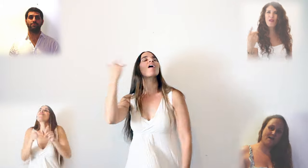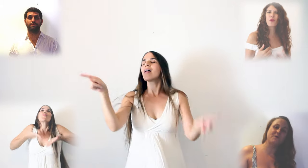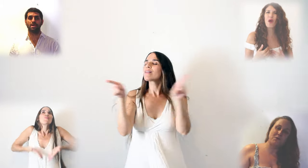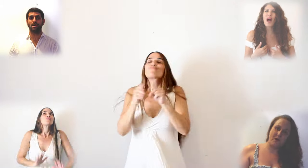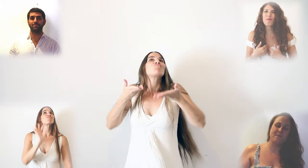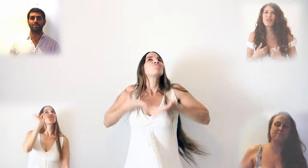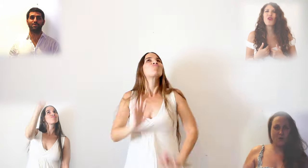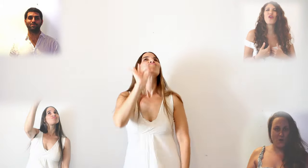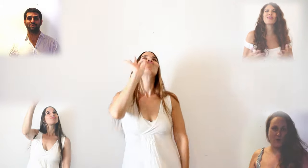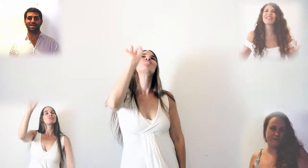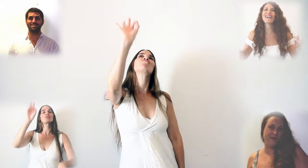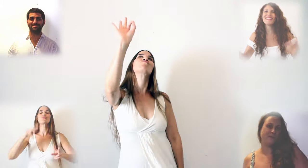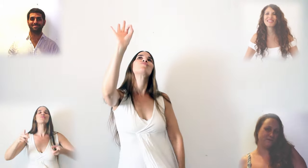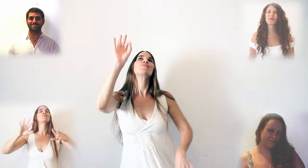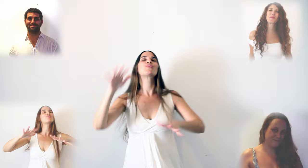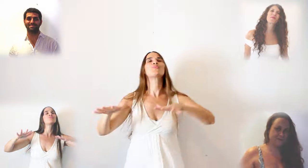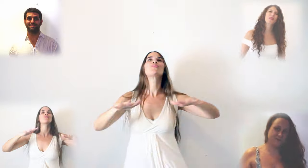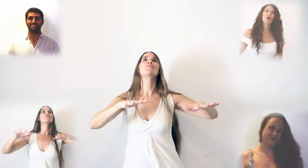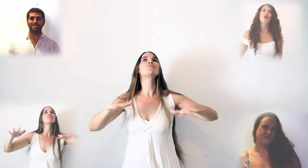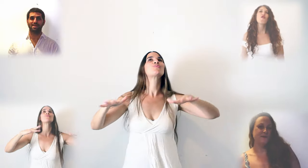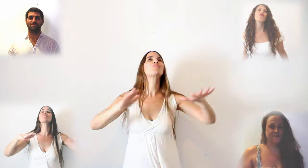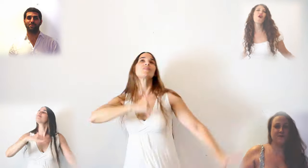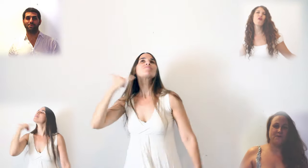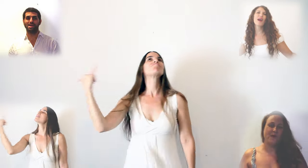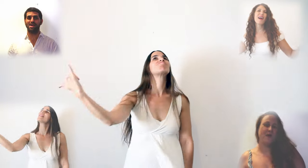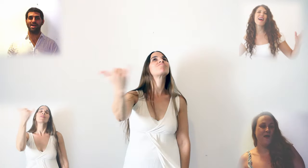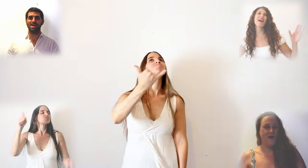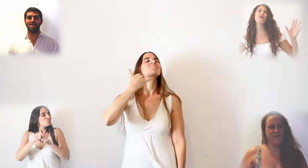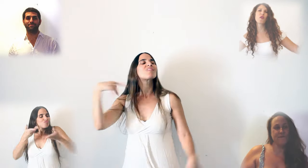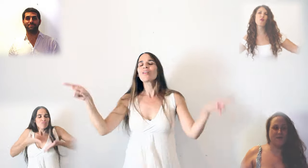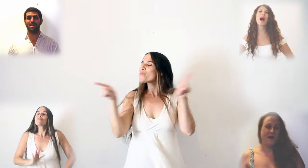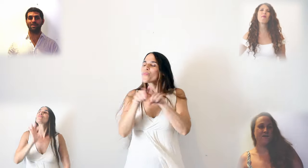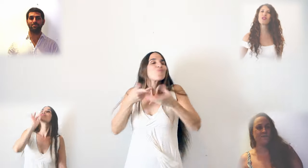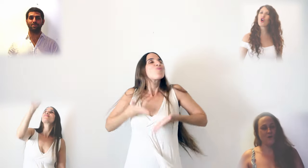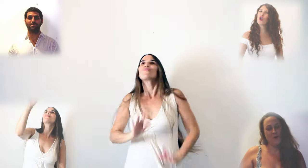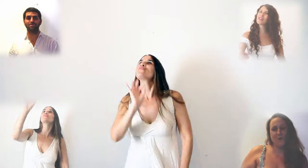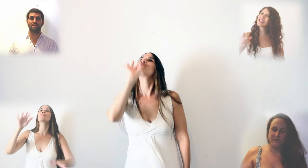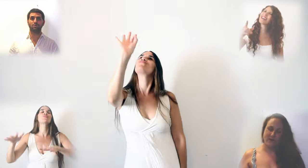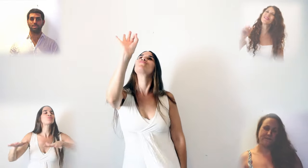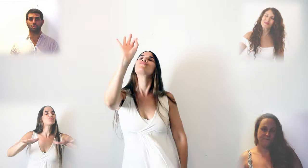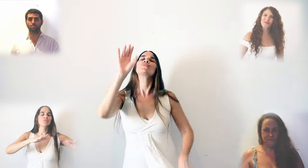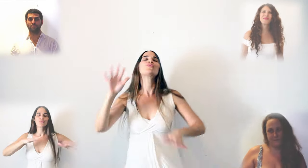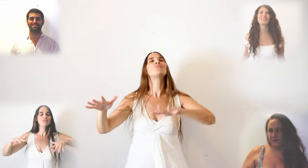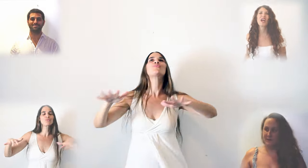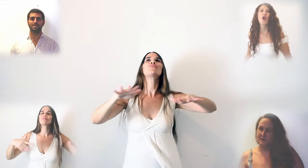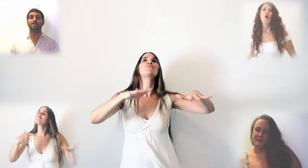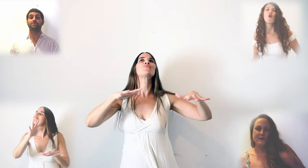I'm your son Forever I'm your son